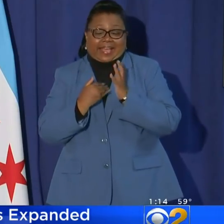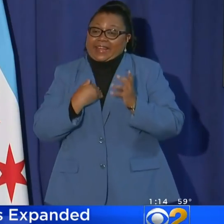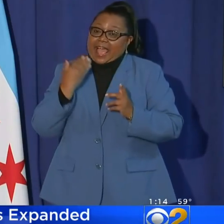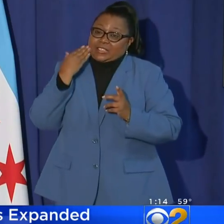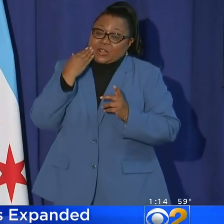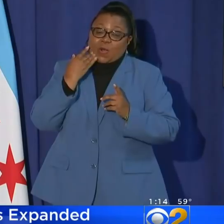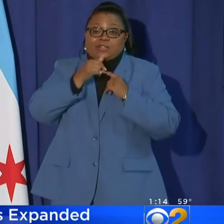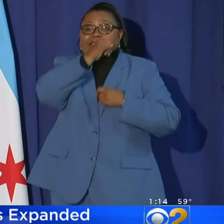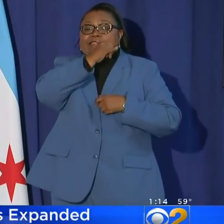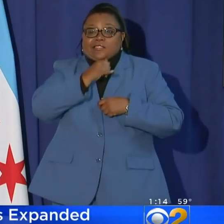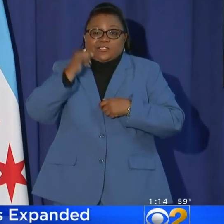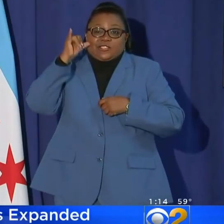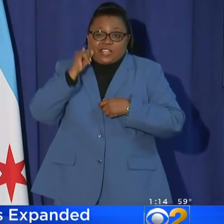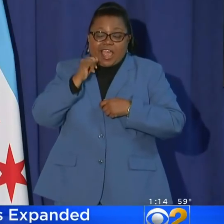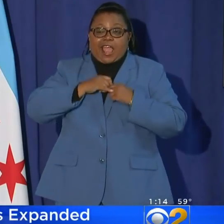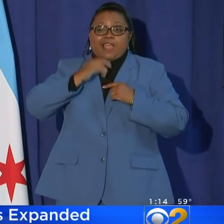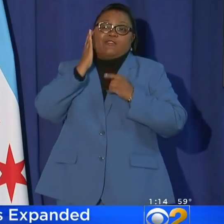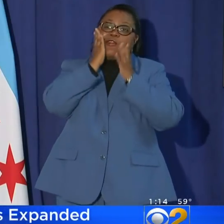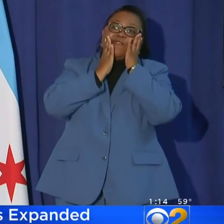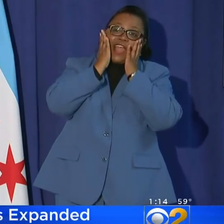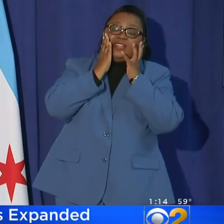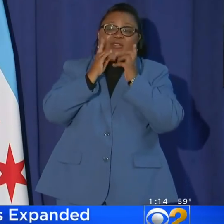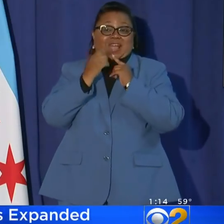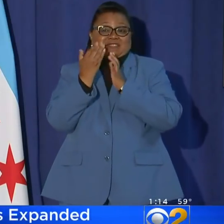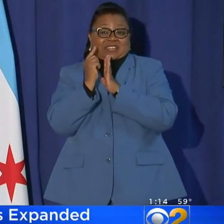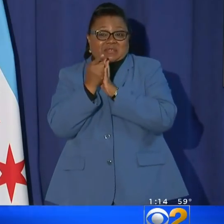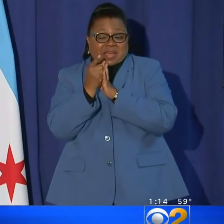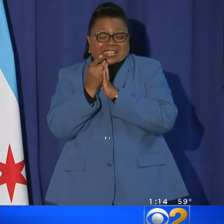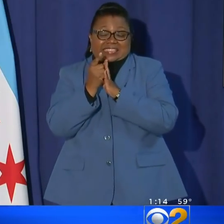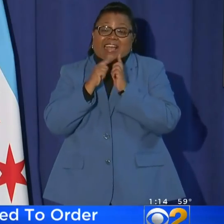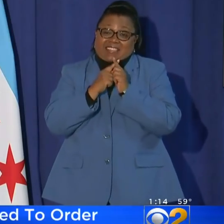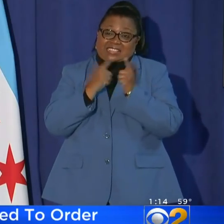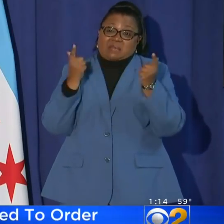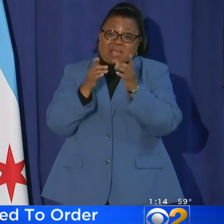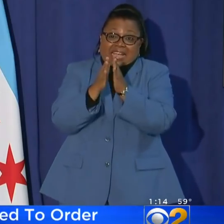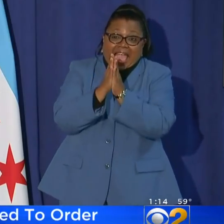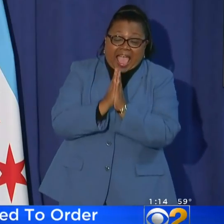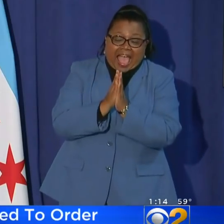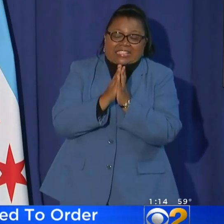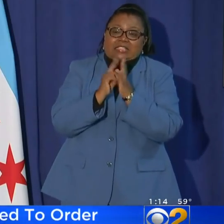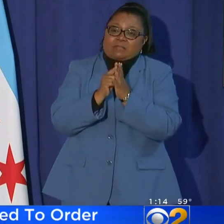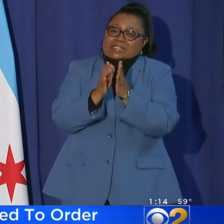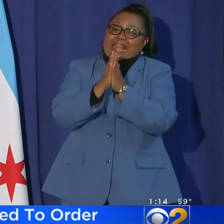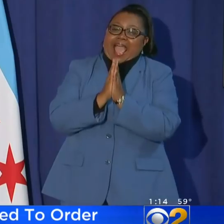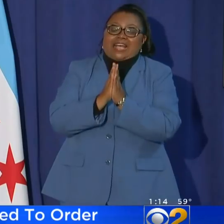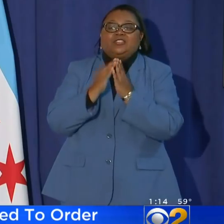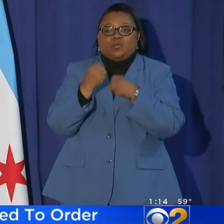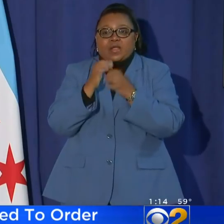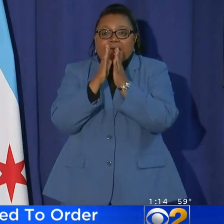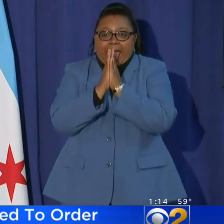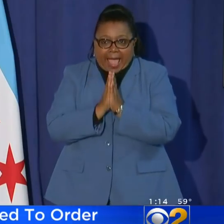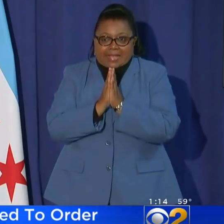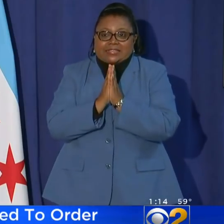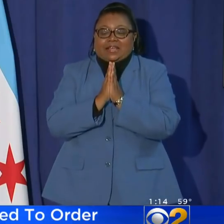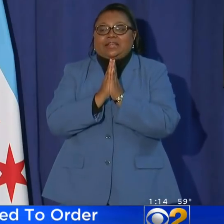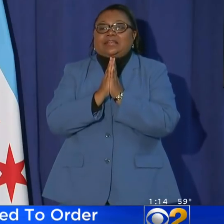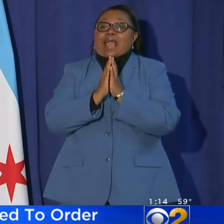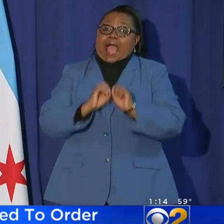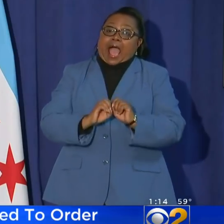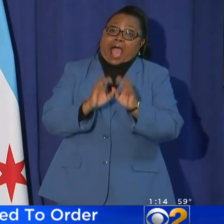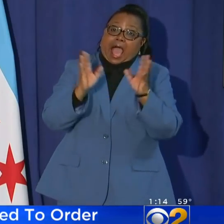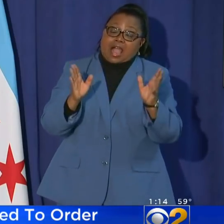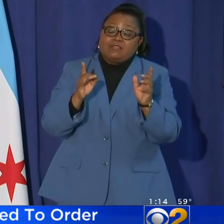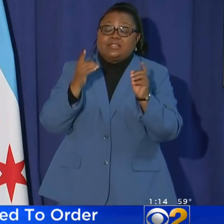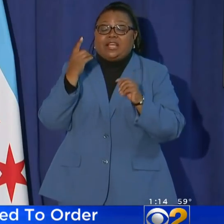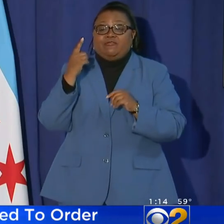know to get a shave, to get a facial in 15 minutes is a big ask, but it's an ask that we are making, obviously,